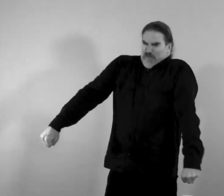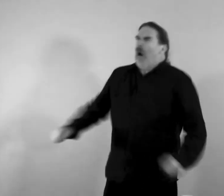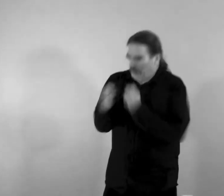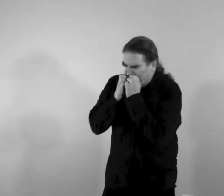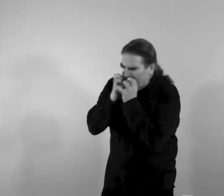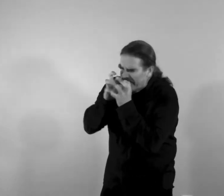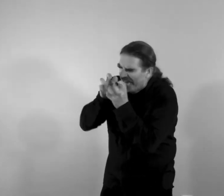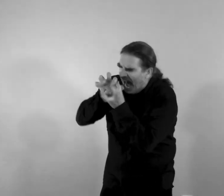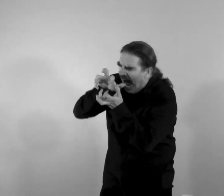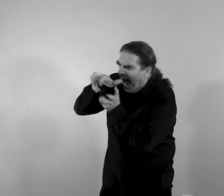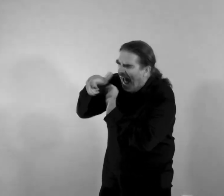Escaping.